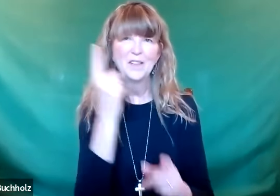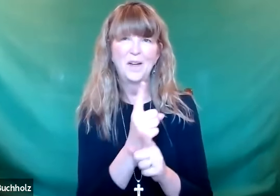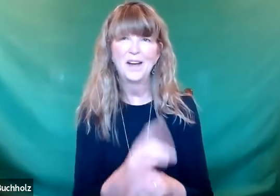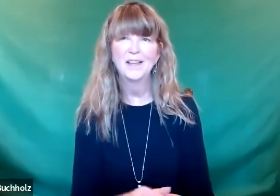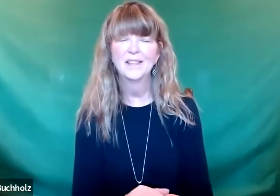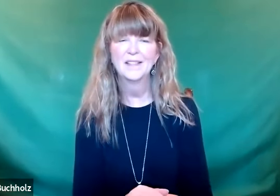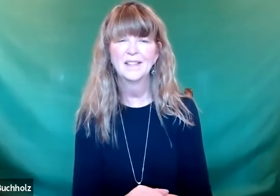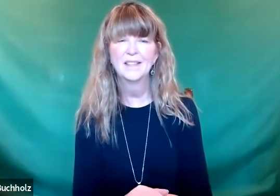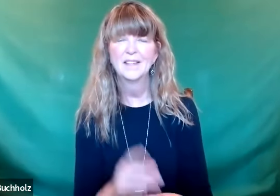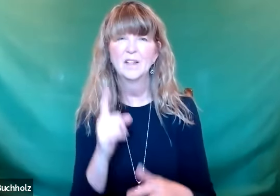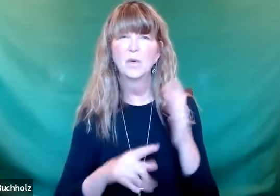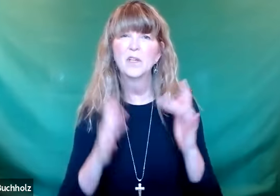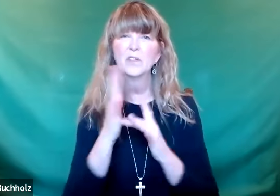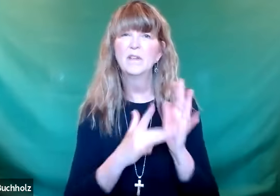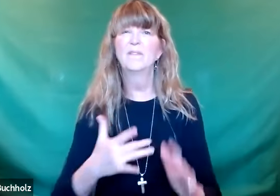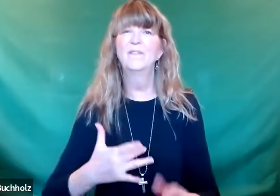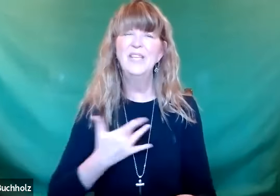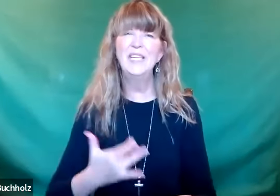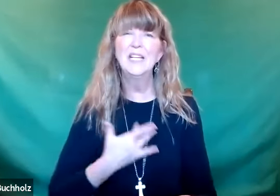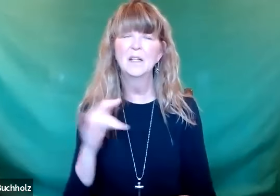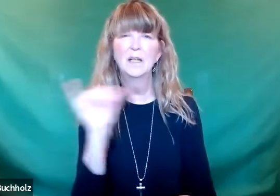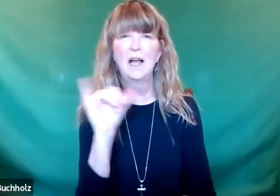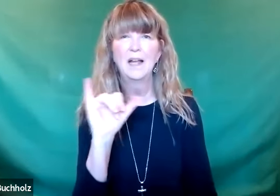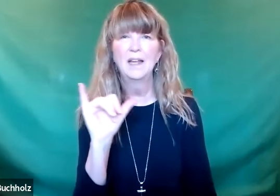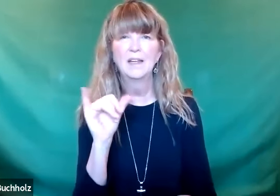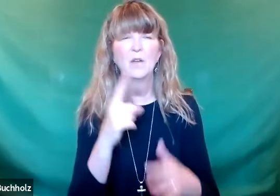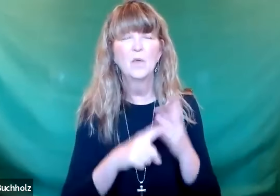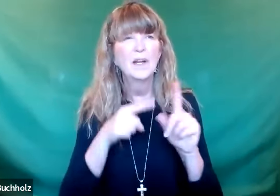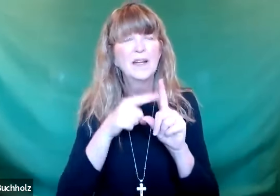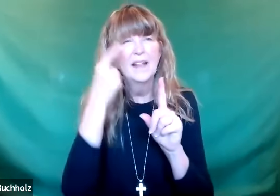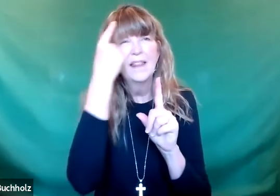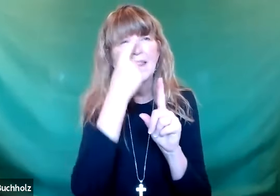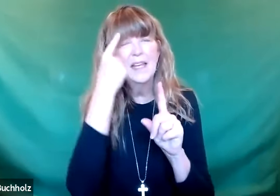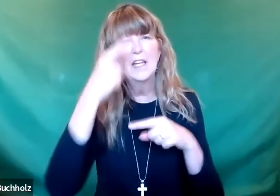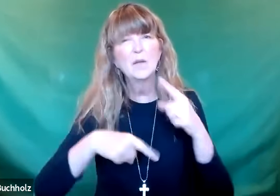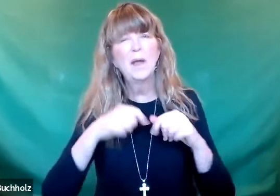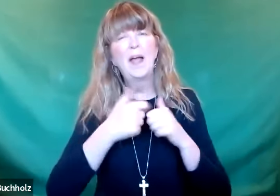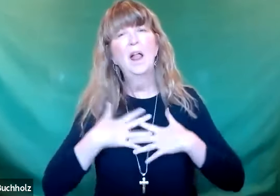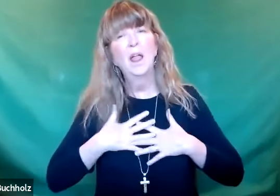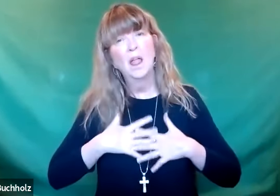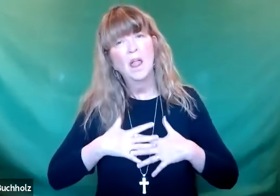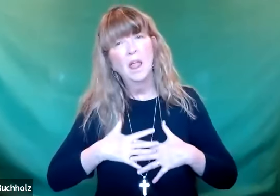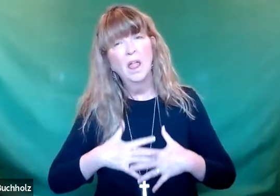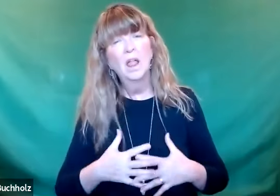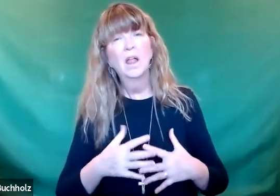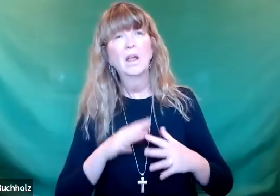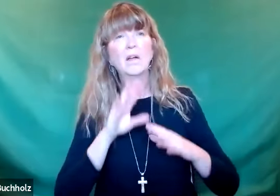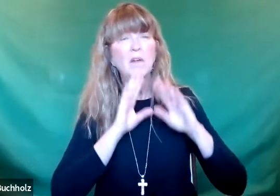It's hard to imagine that, right? It's hard to imagine exactly what Jesus felt like, what he was thinking about,